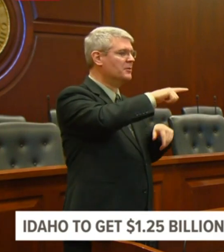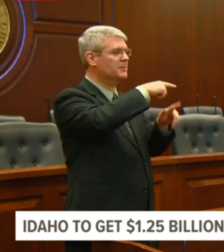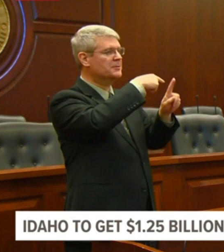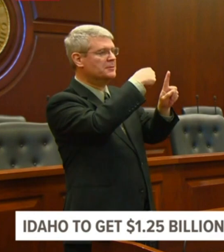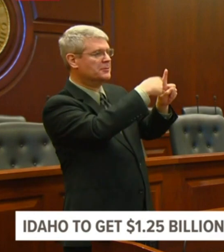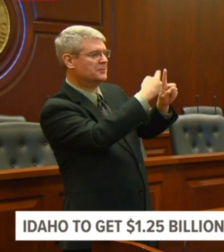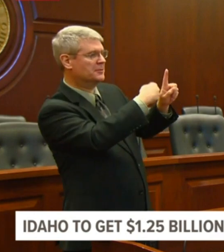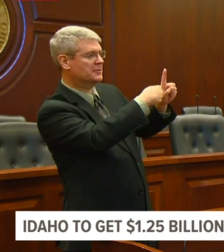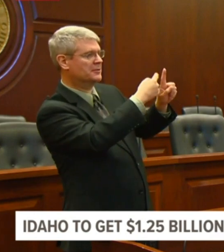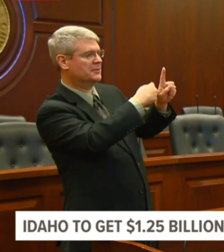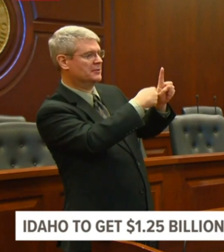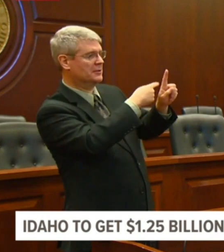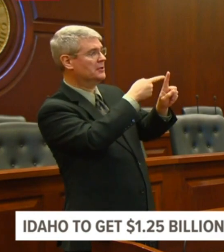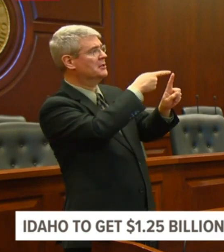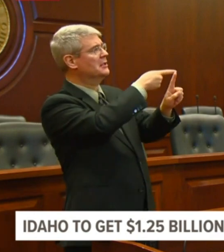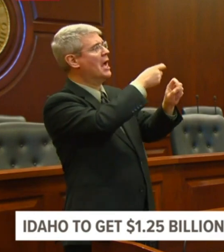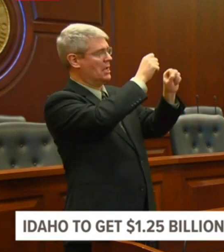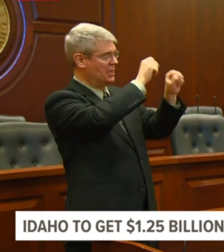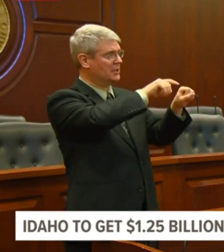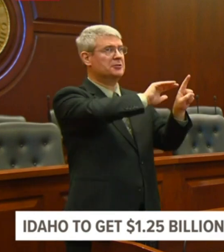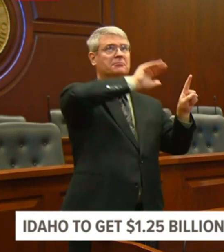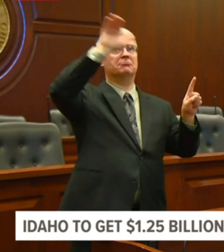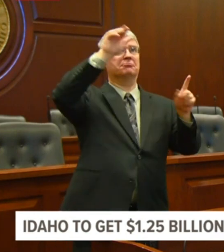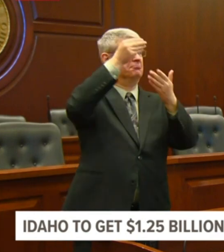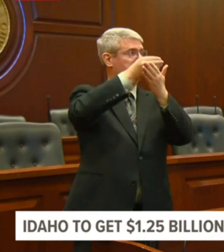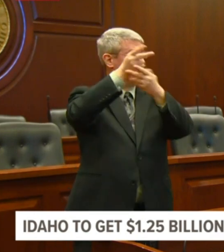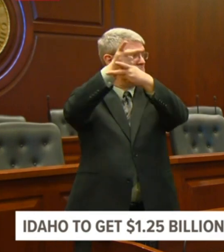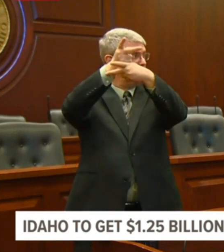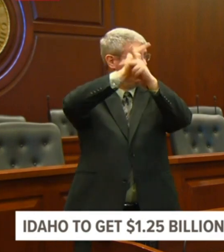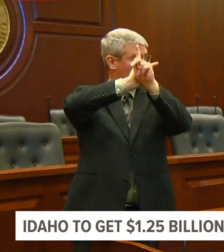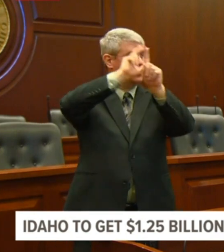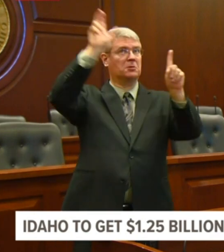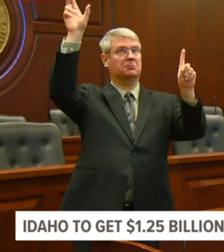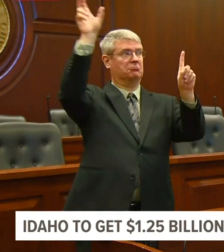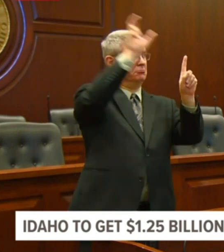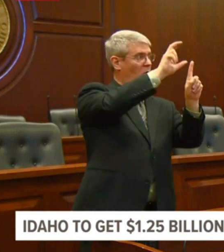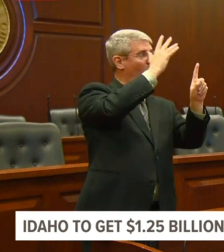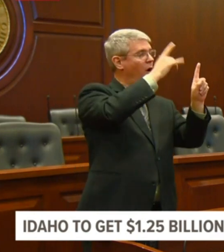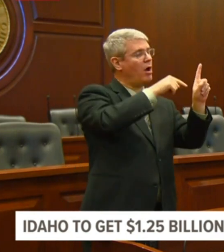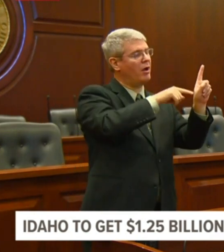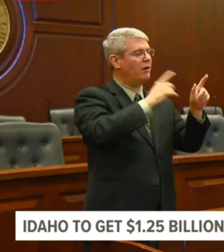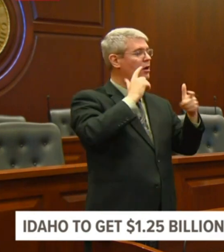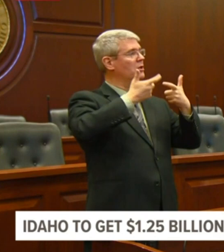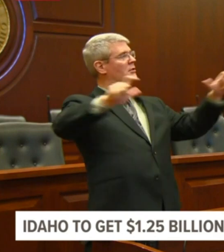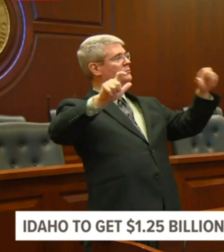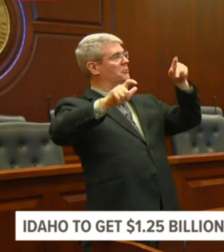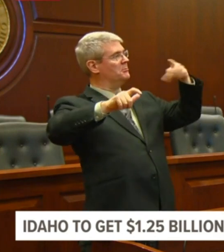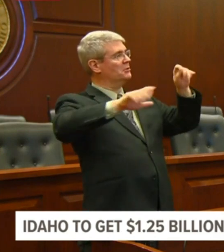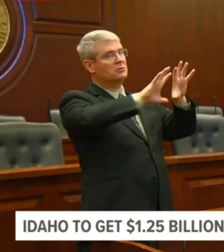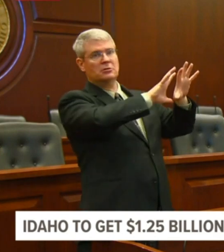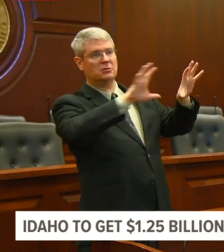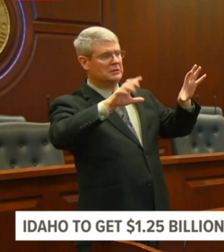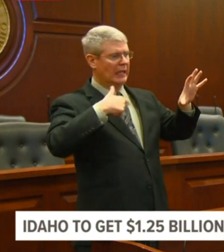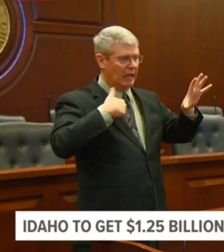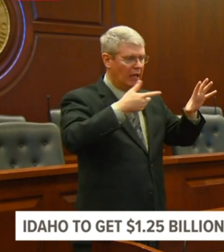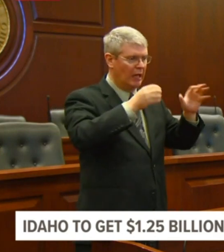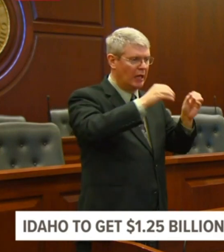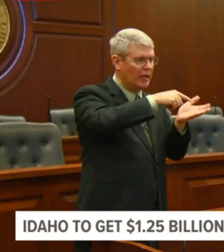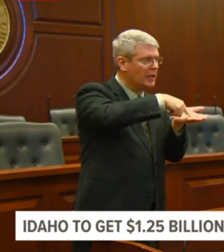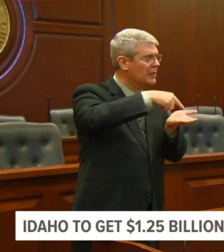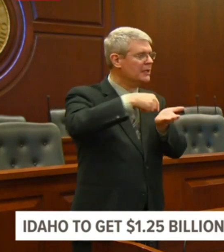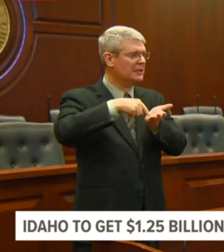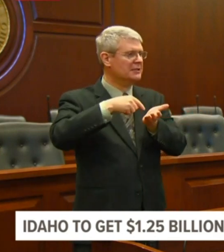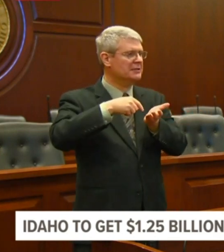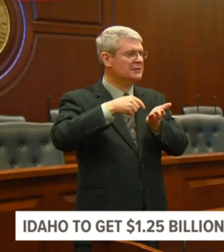SBA loans. What we're reaching out to is a smaller individual. The person that has, you know, two or